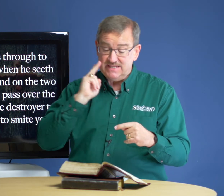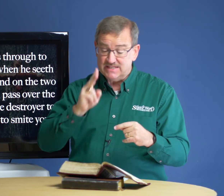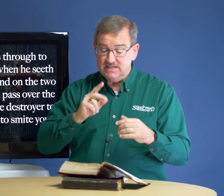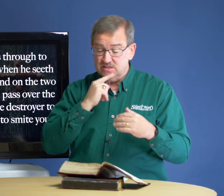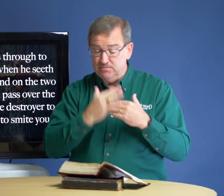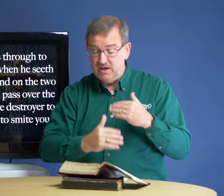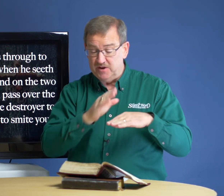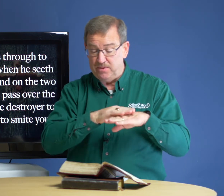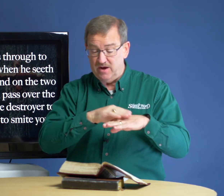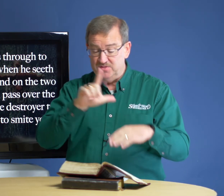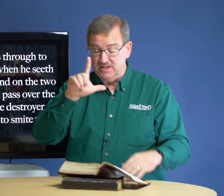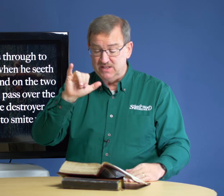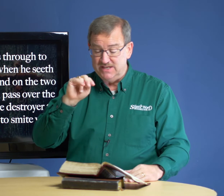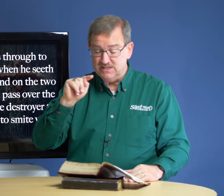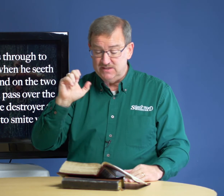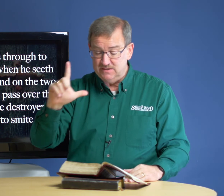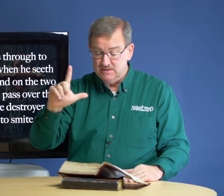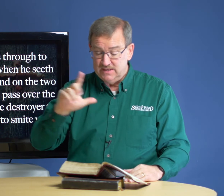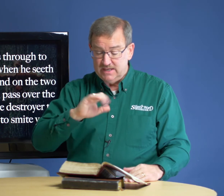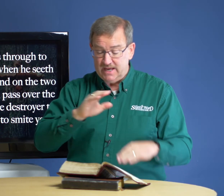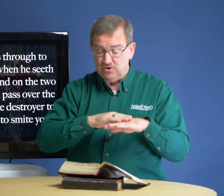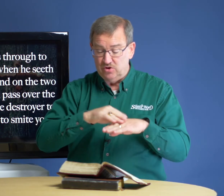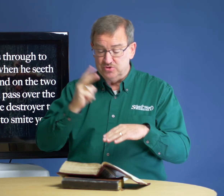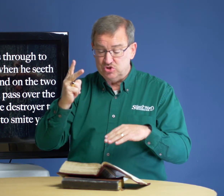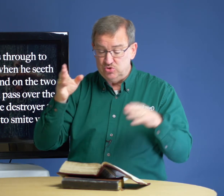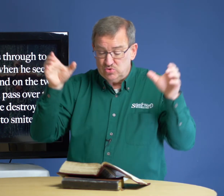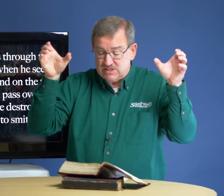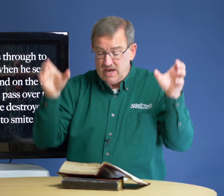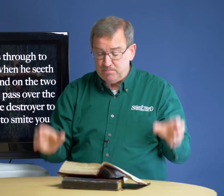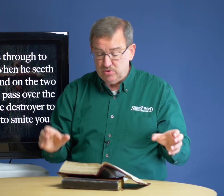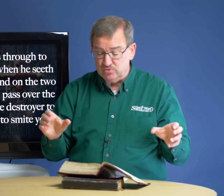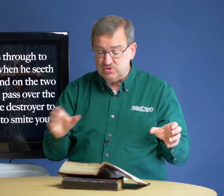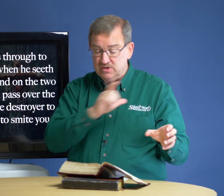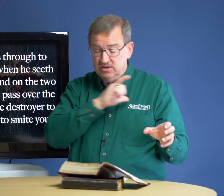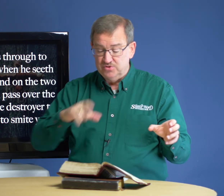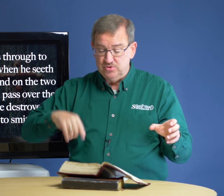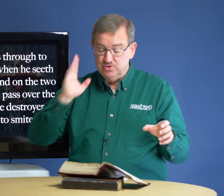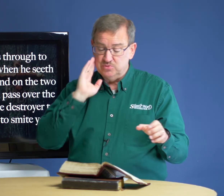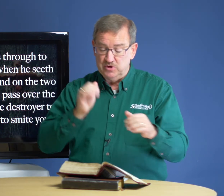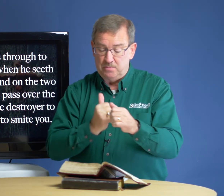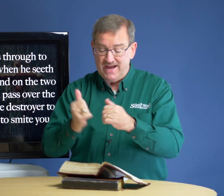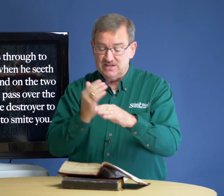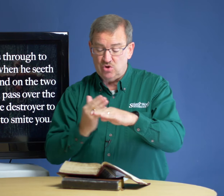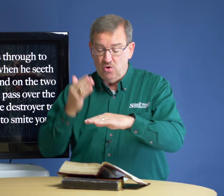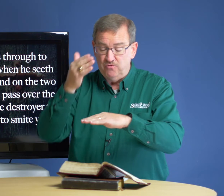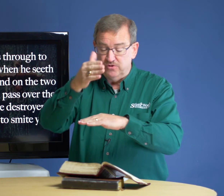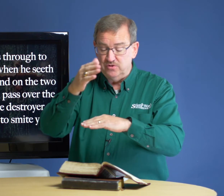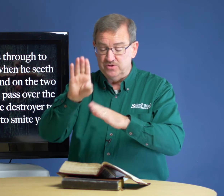sees the blood upon the lintel and on the two side posts, the Lord will pass over the